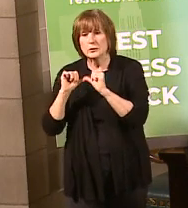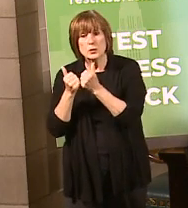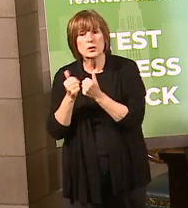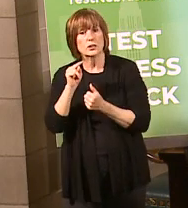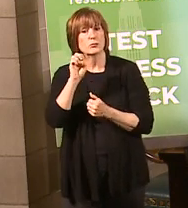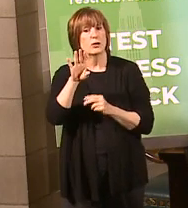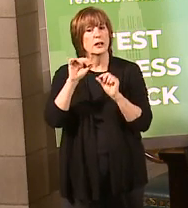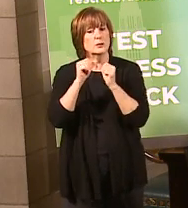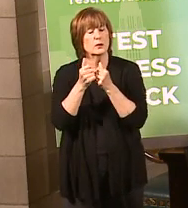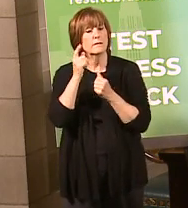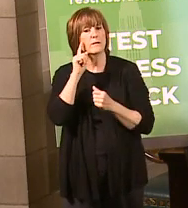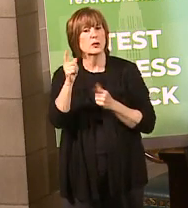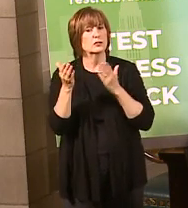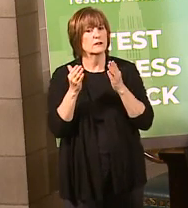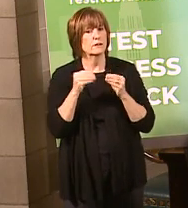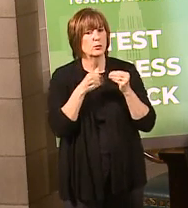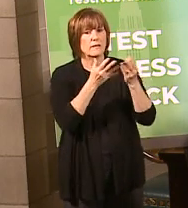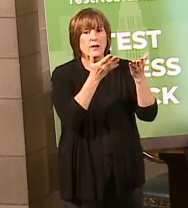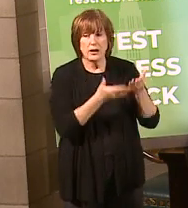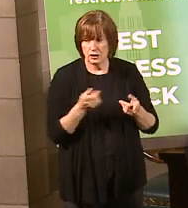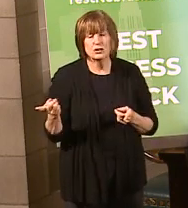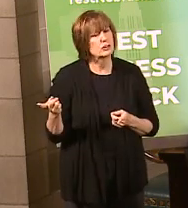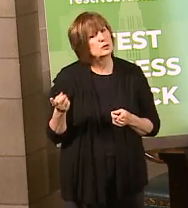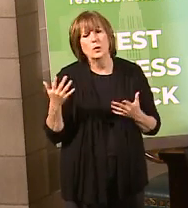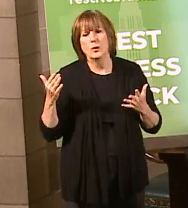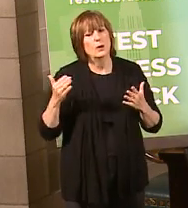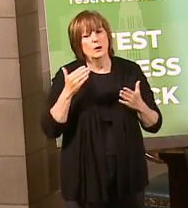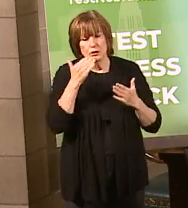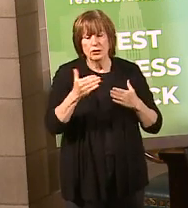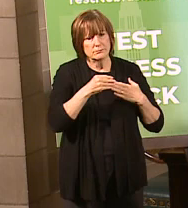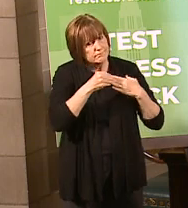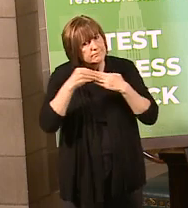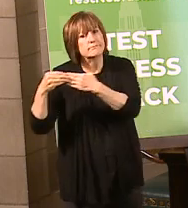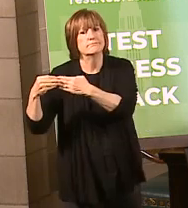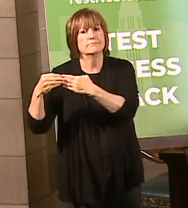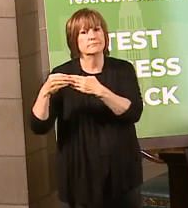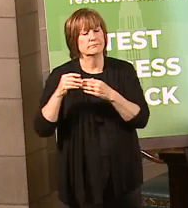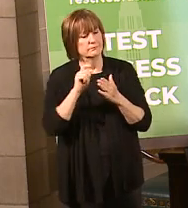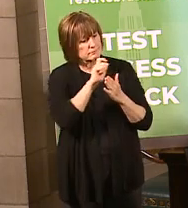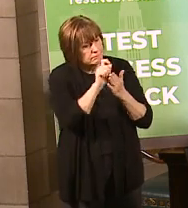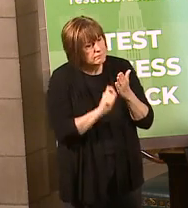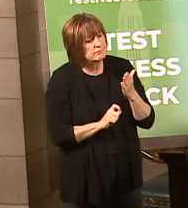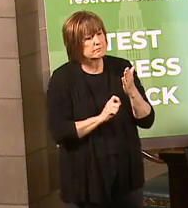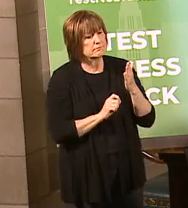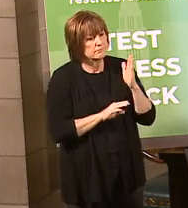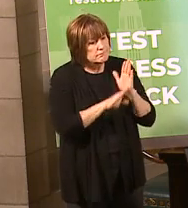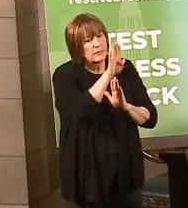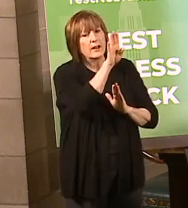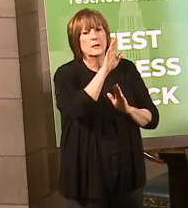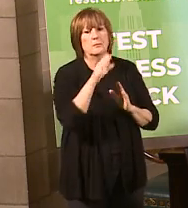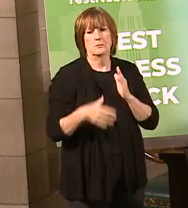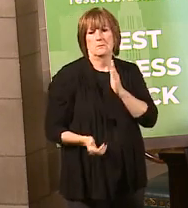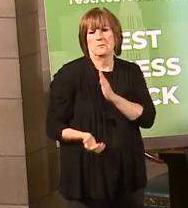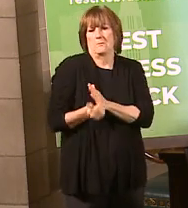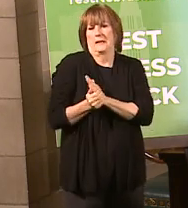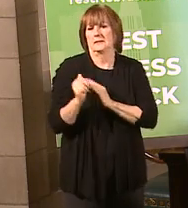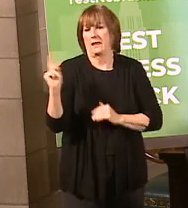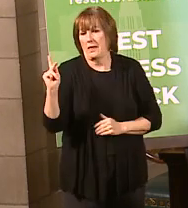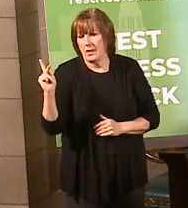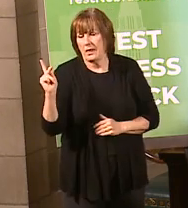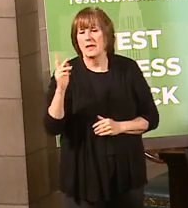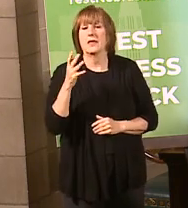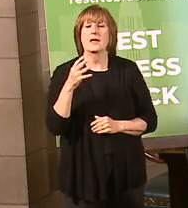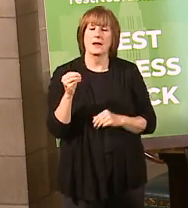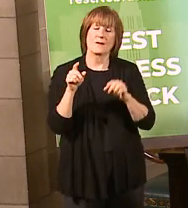Association of Service Providers, has been instrumental in helping us craft and develop the Appendix K. And then I would be